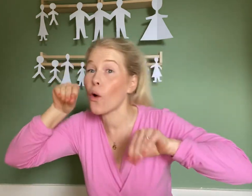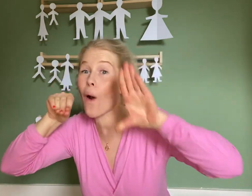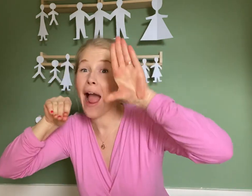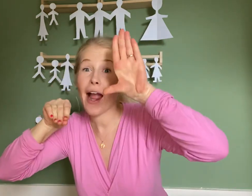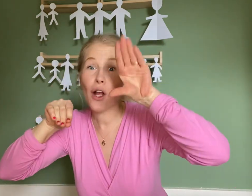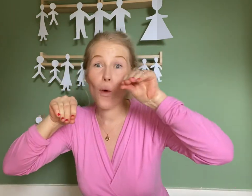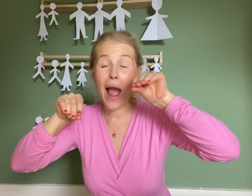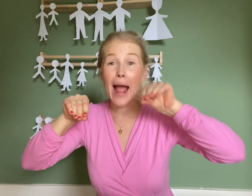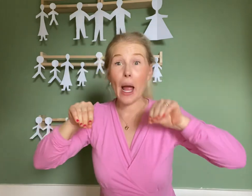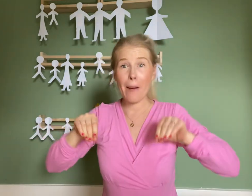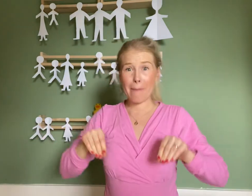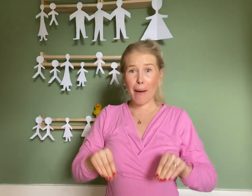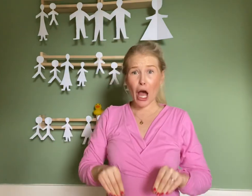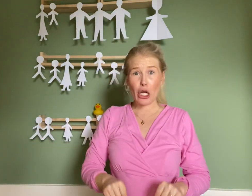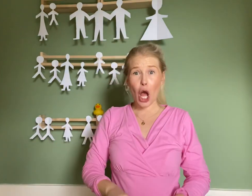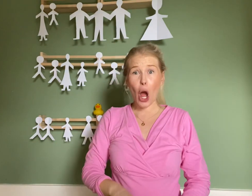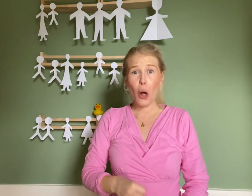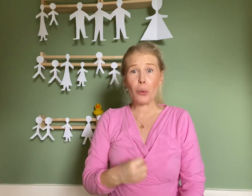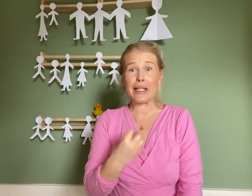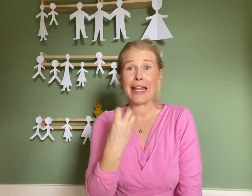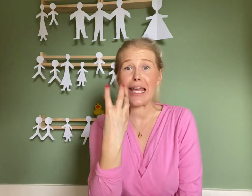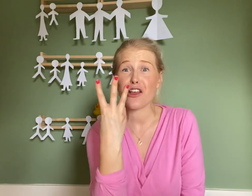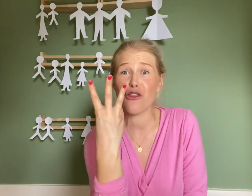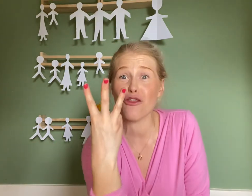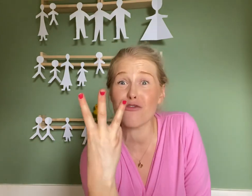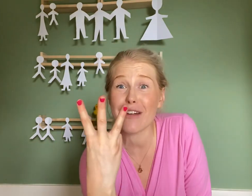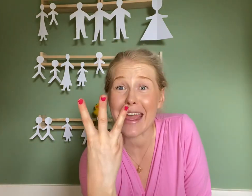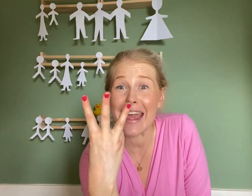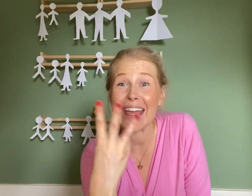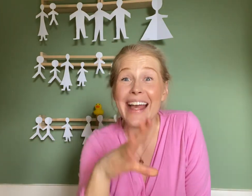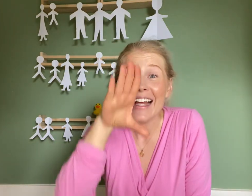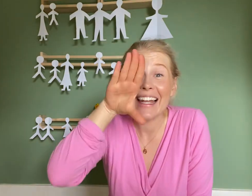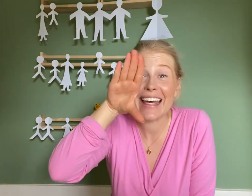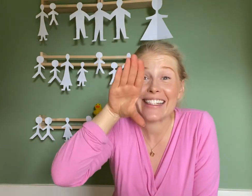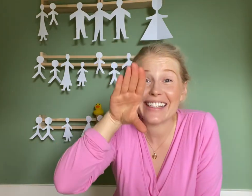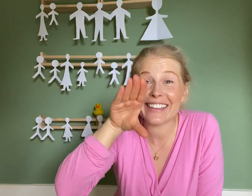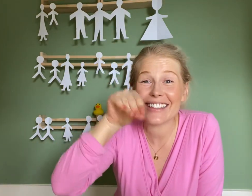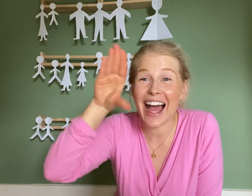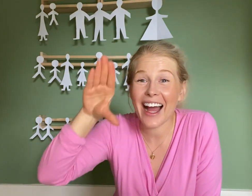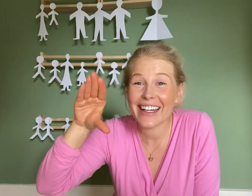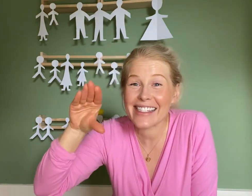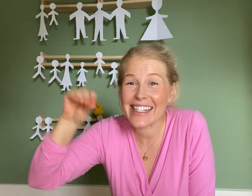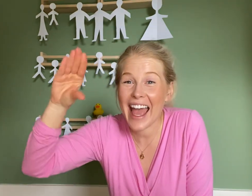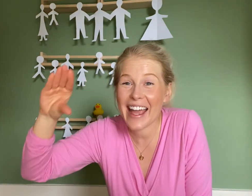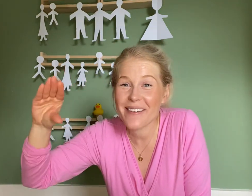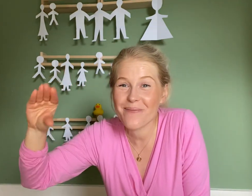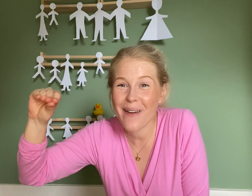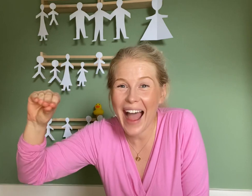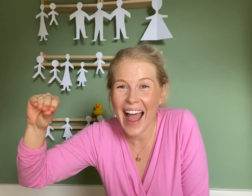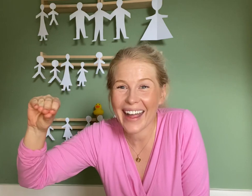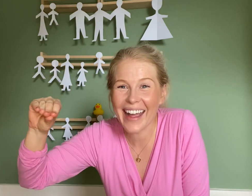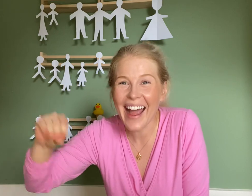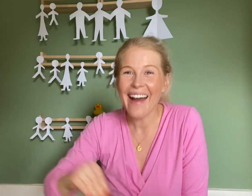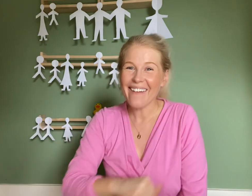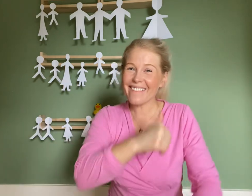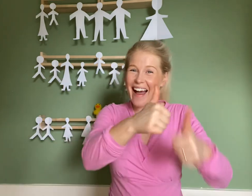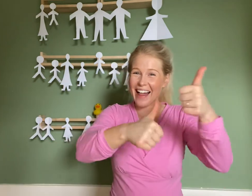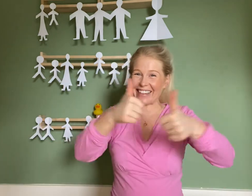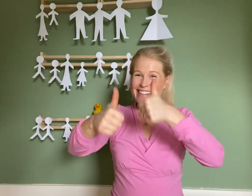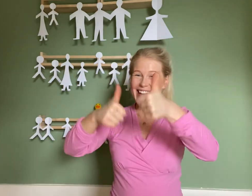quack, quack. But only three little ducks came back. Well done